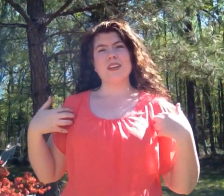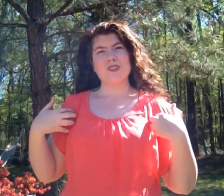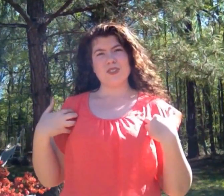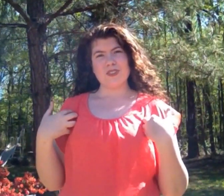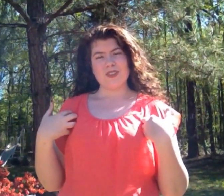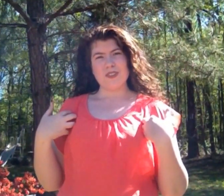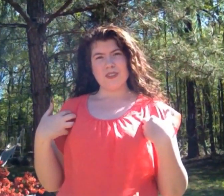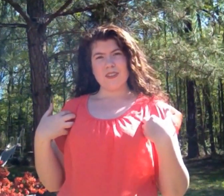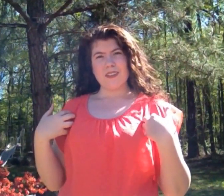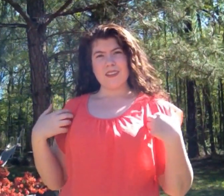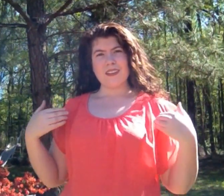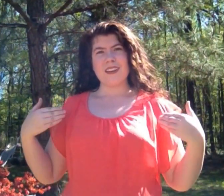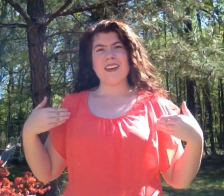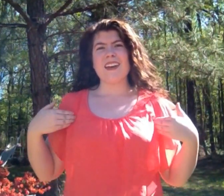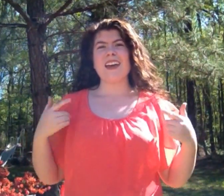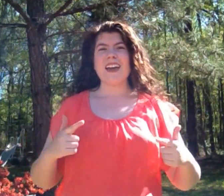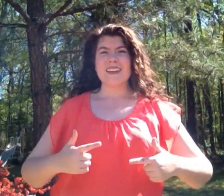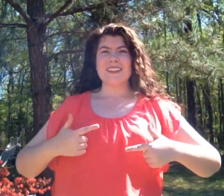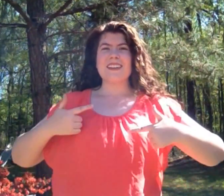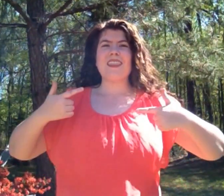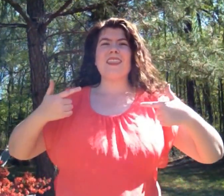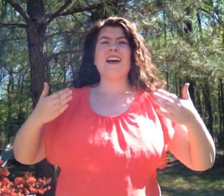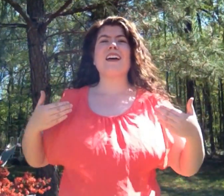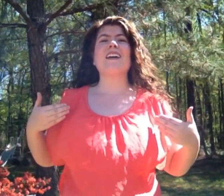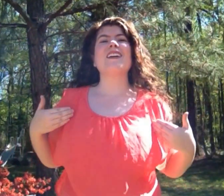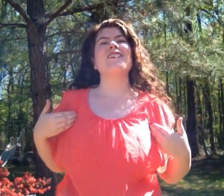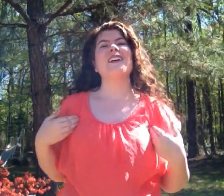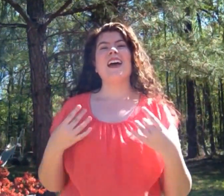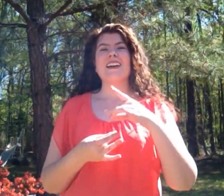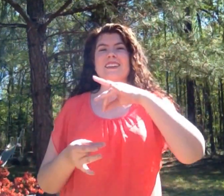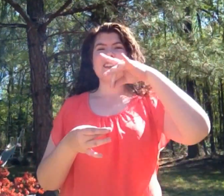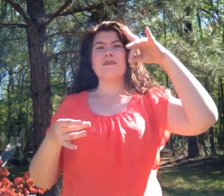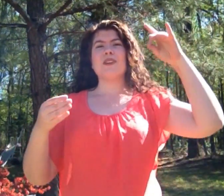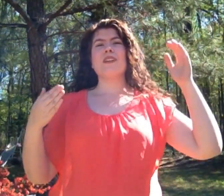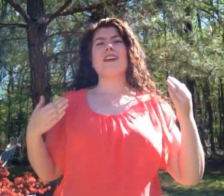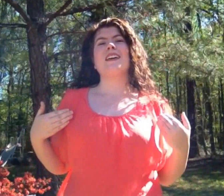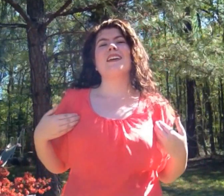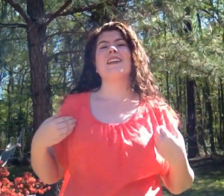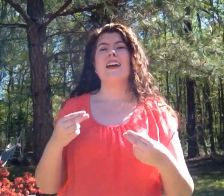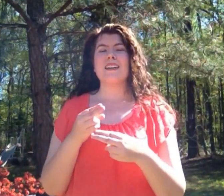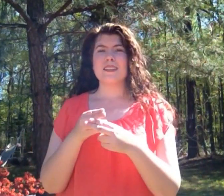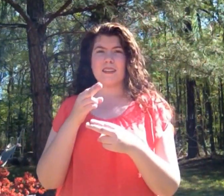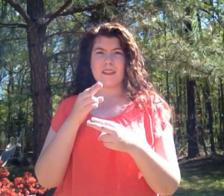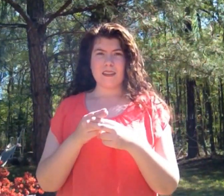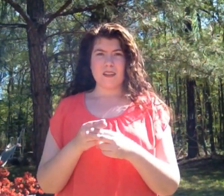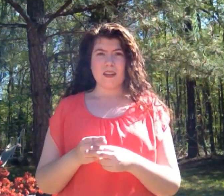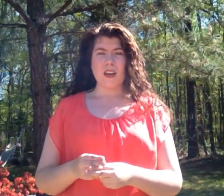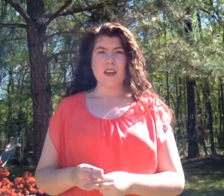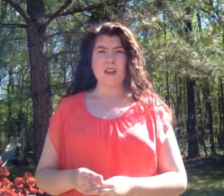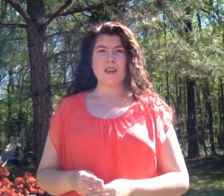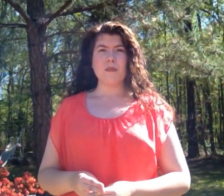creature Has a life, has a spirit, has a name